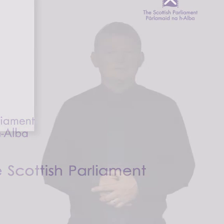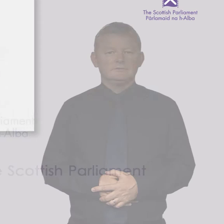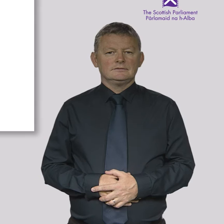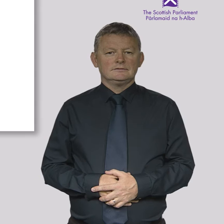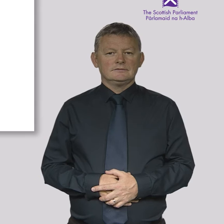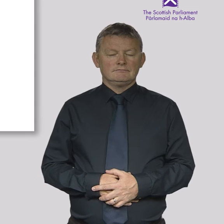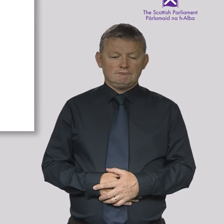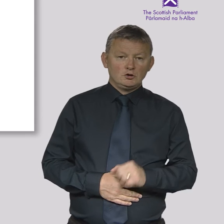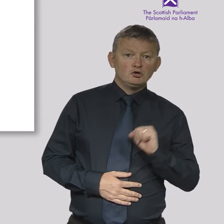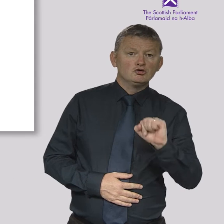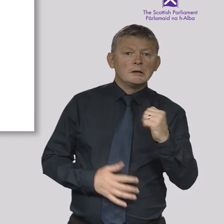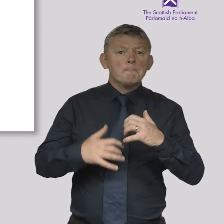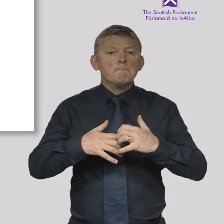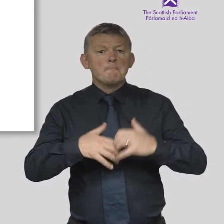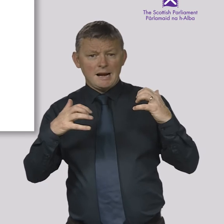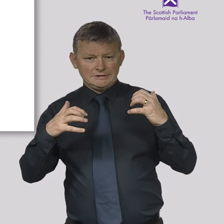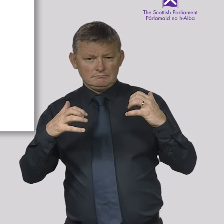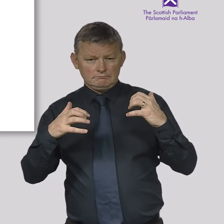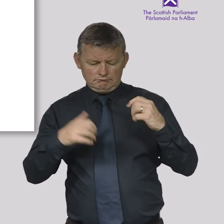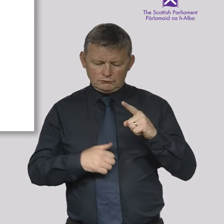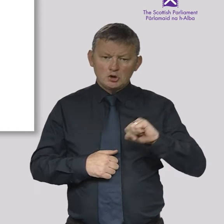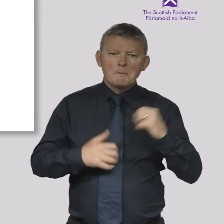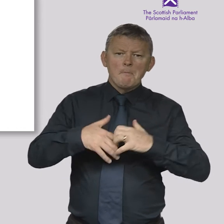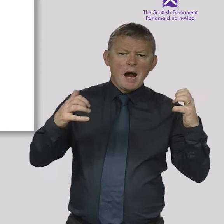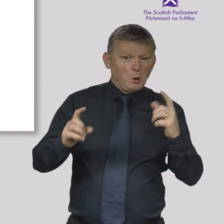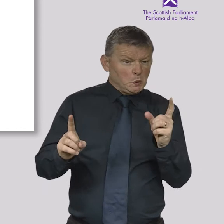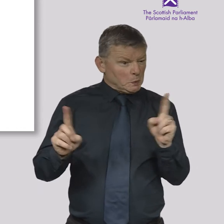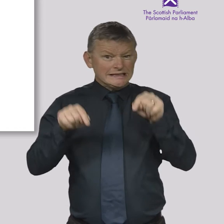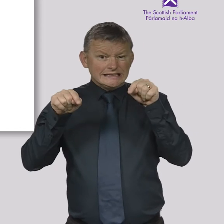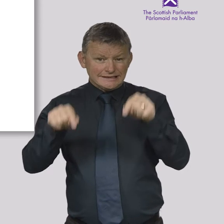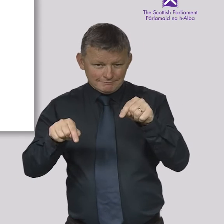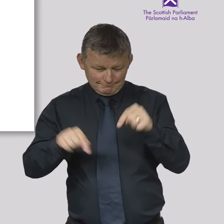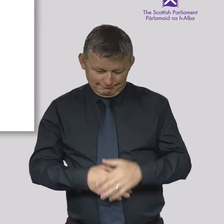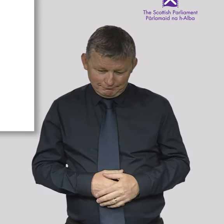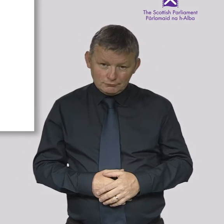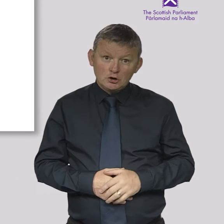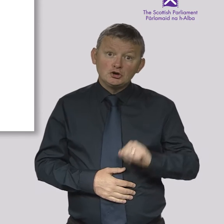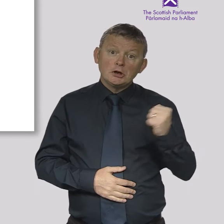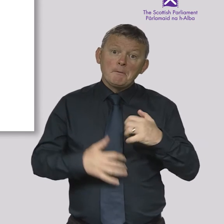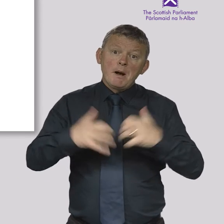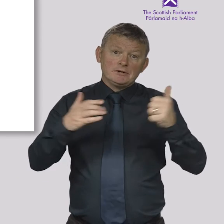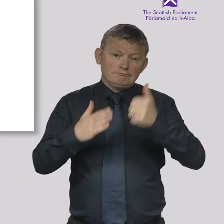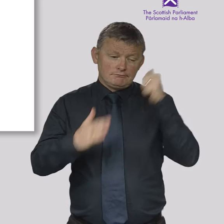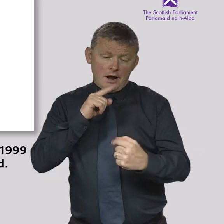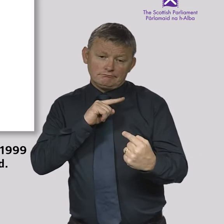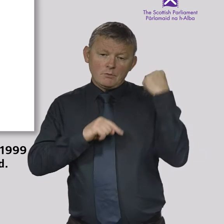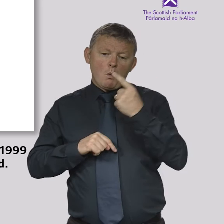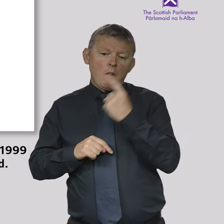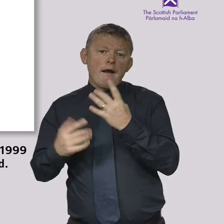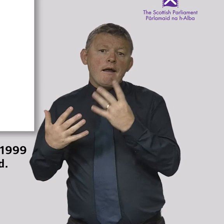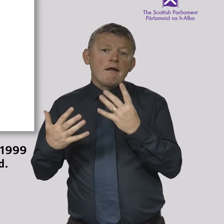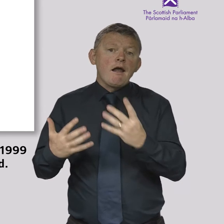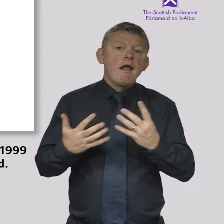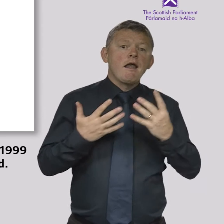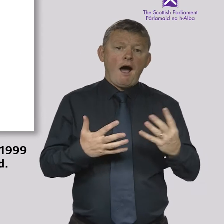Your Scottish Parliament What is the Scottish Parliament? The Scottish Parliament